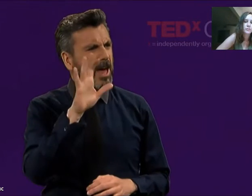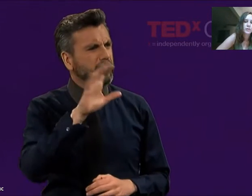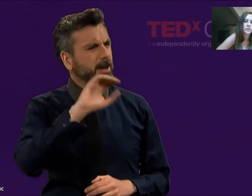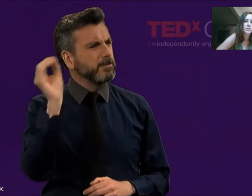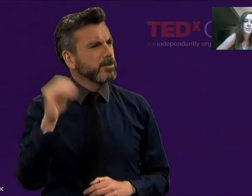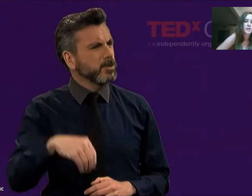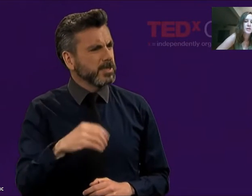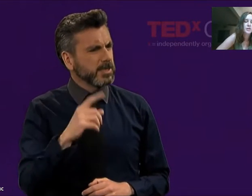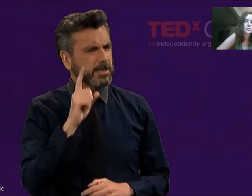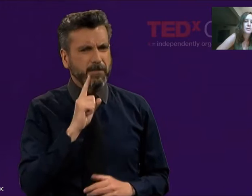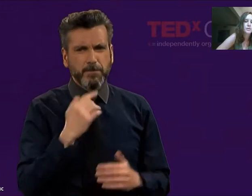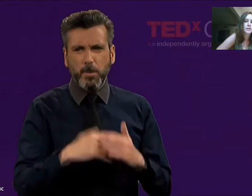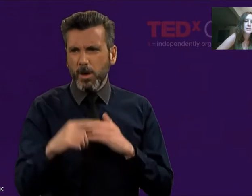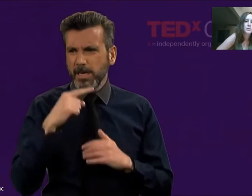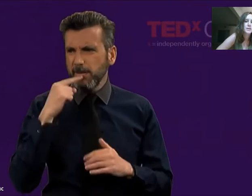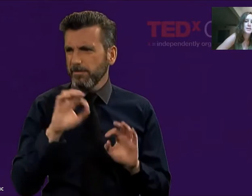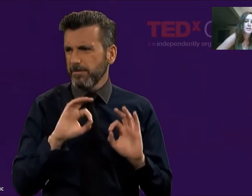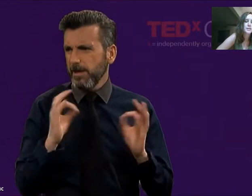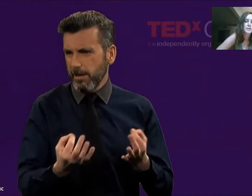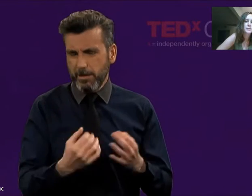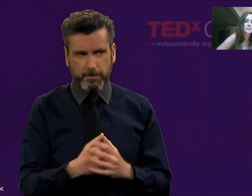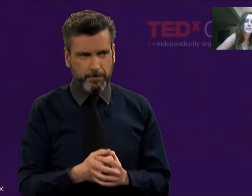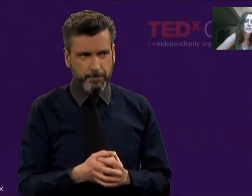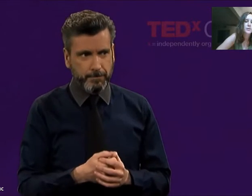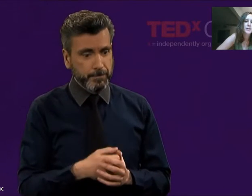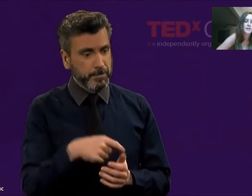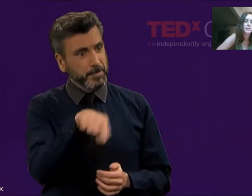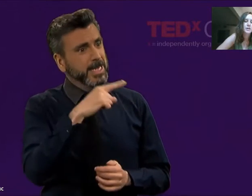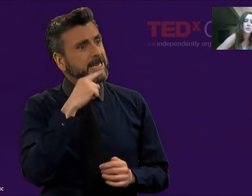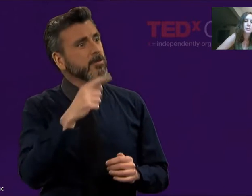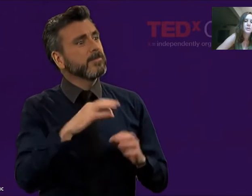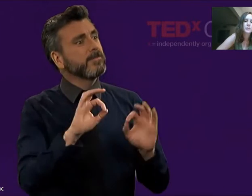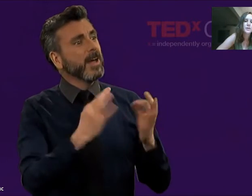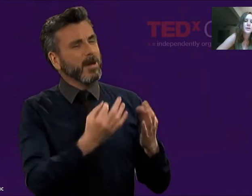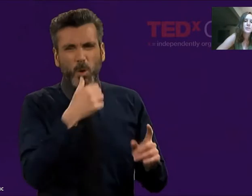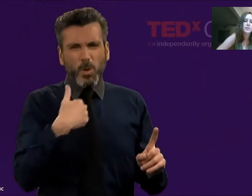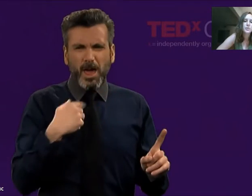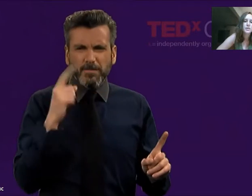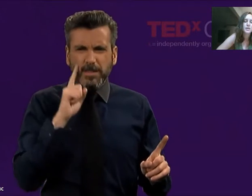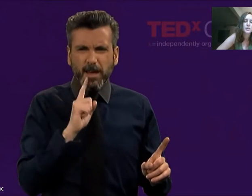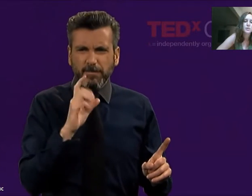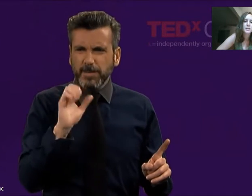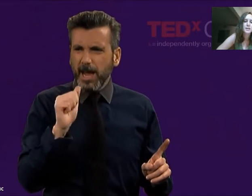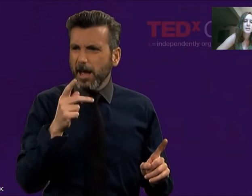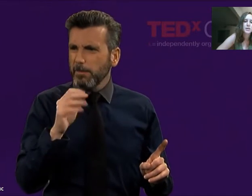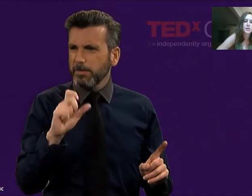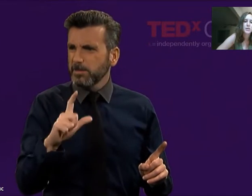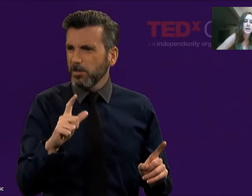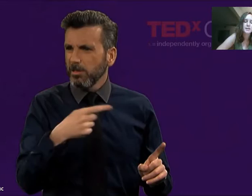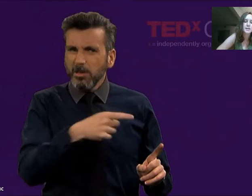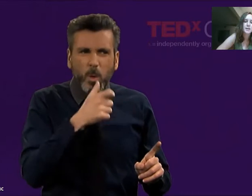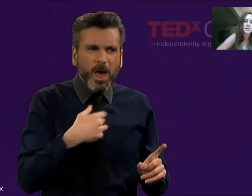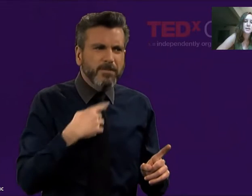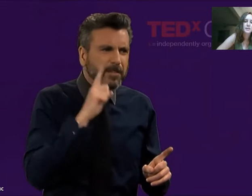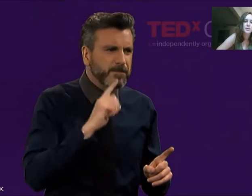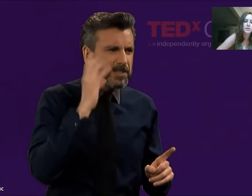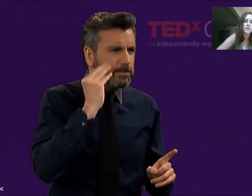Remember that term linguisticism? Well, that's a big problem. People that don't want to teach ASL to deaf children.